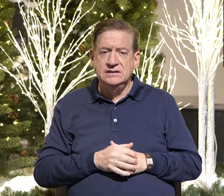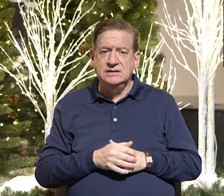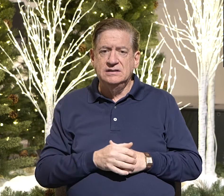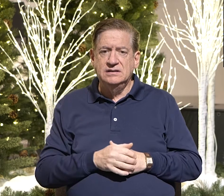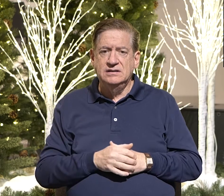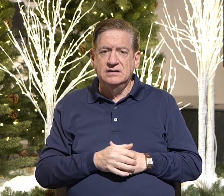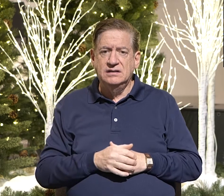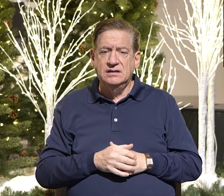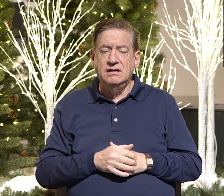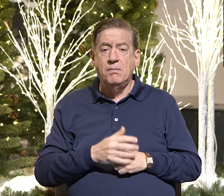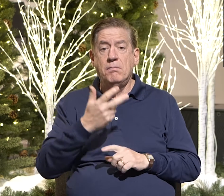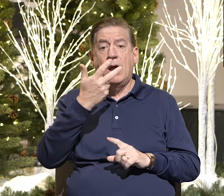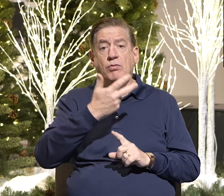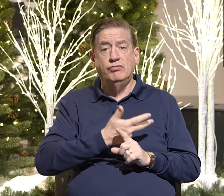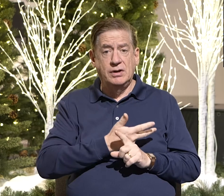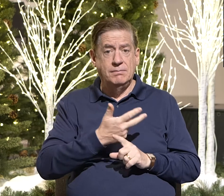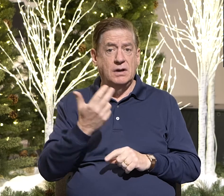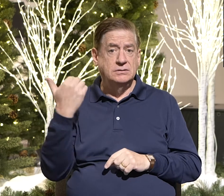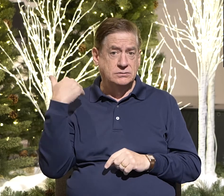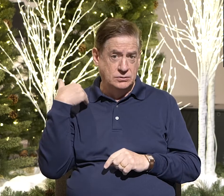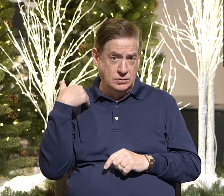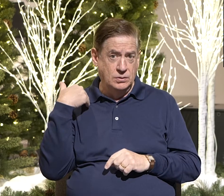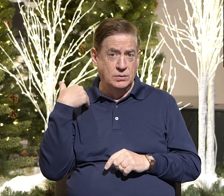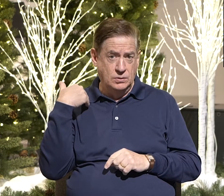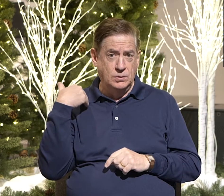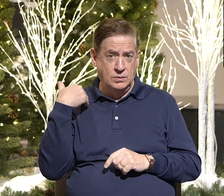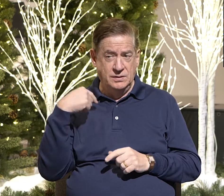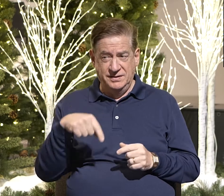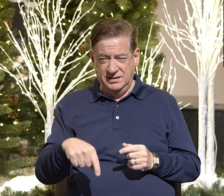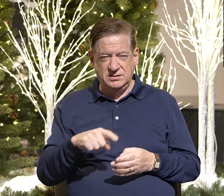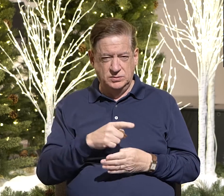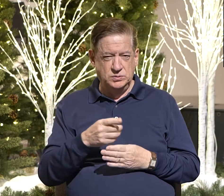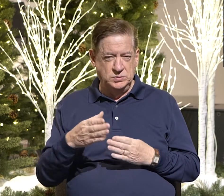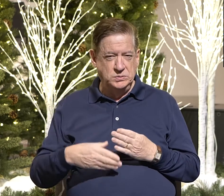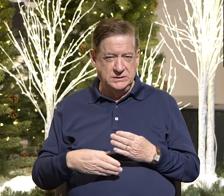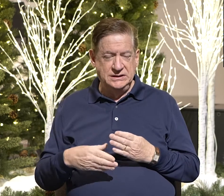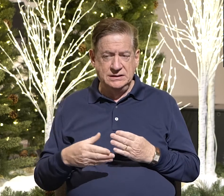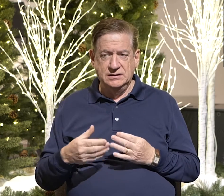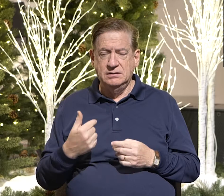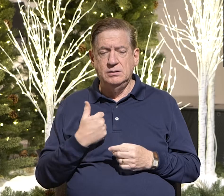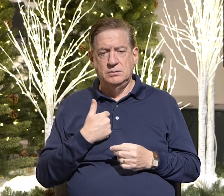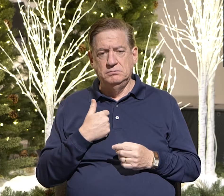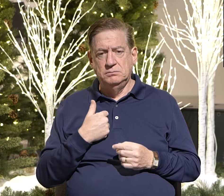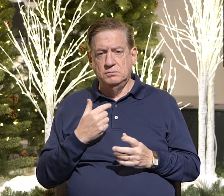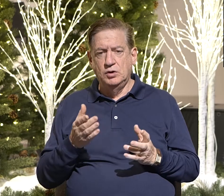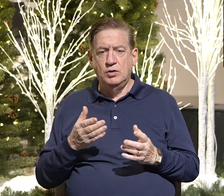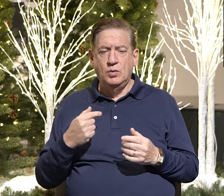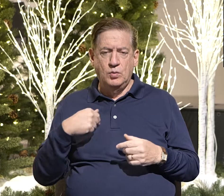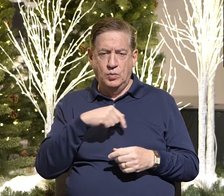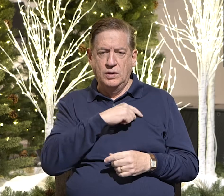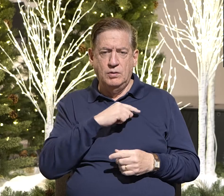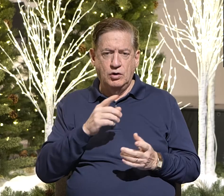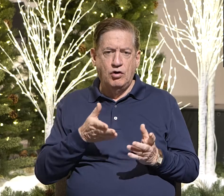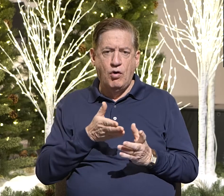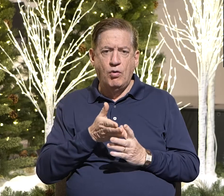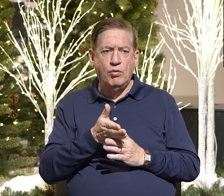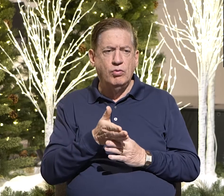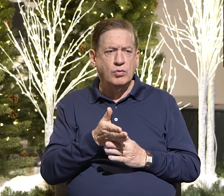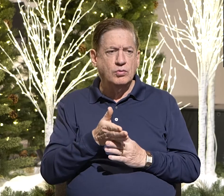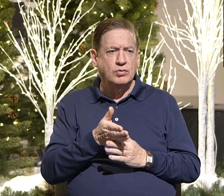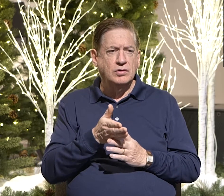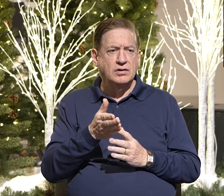Three months, about three months ago, actually I think it was three months ago this weekend, we were going through the, the rest series